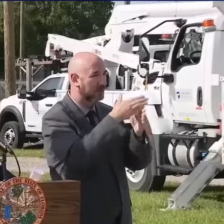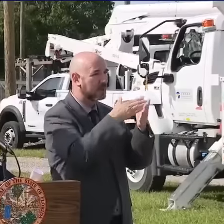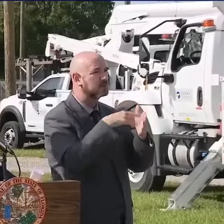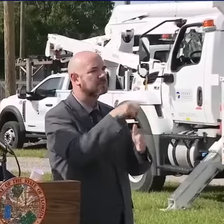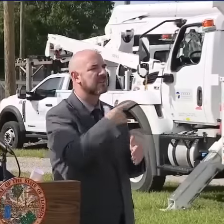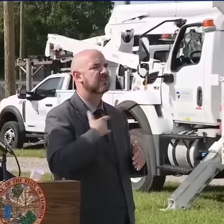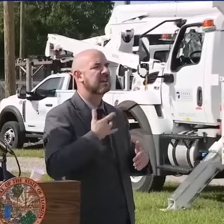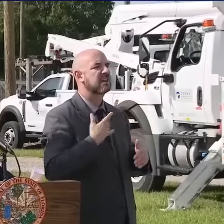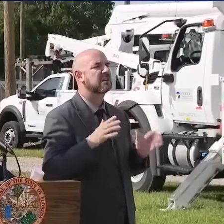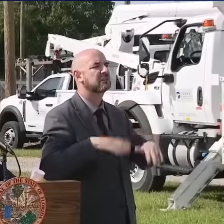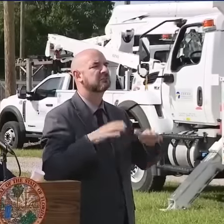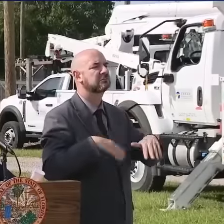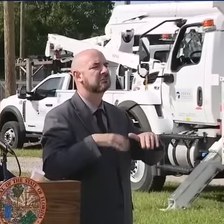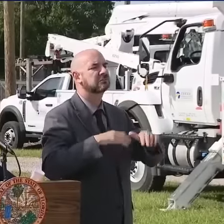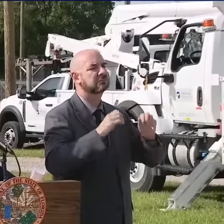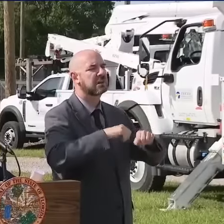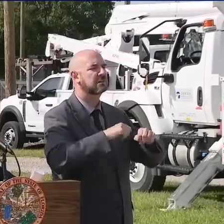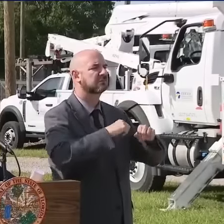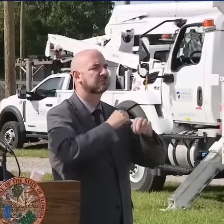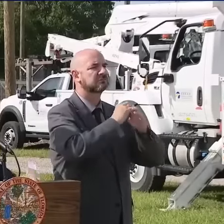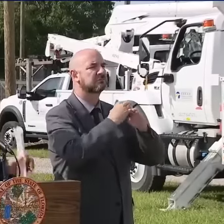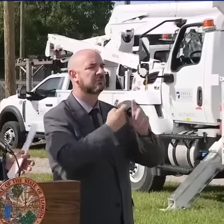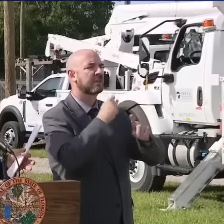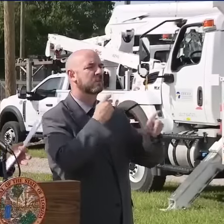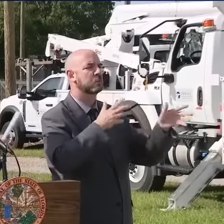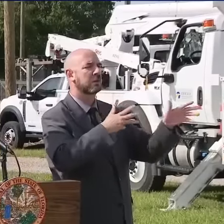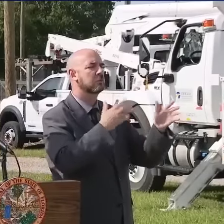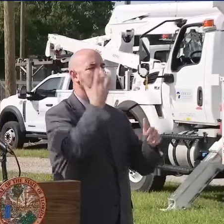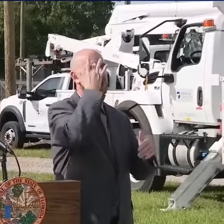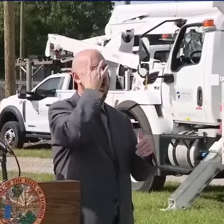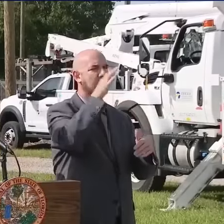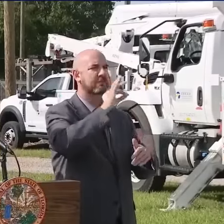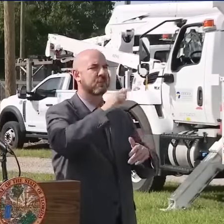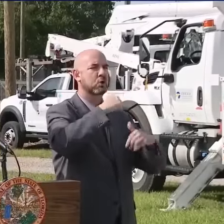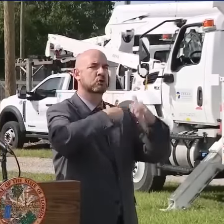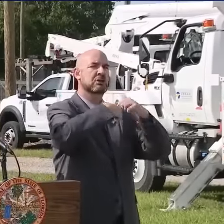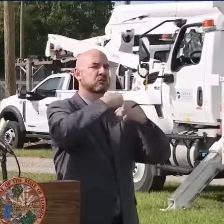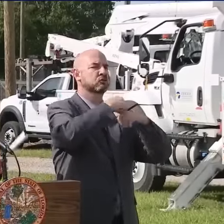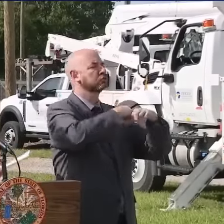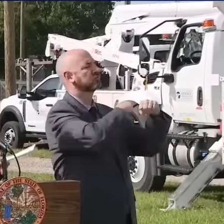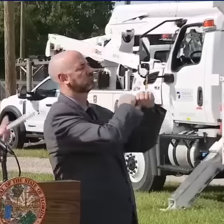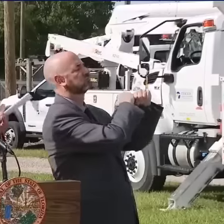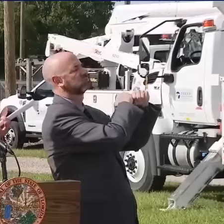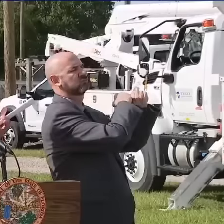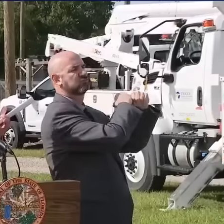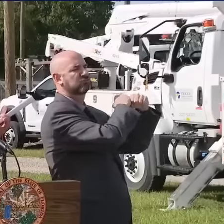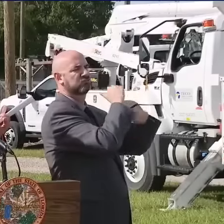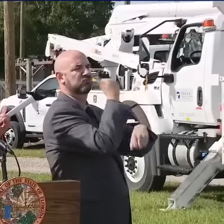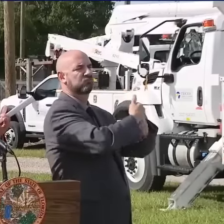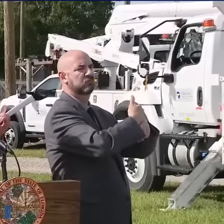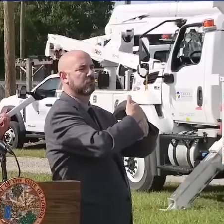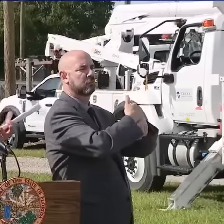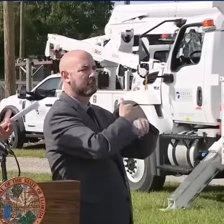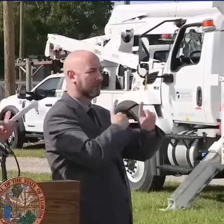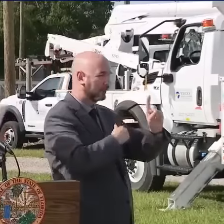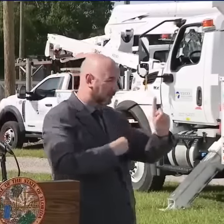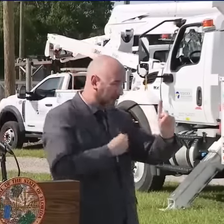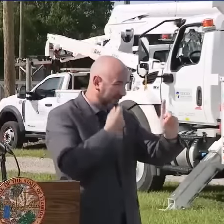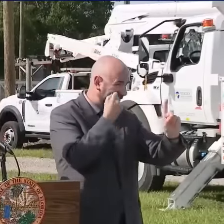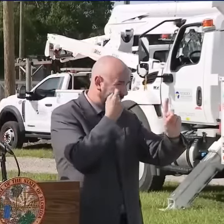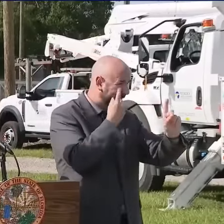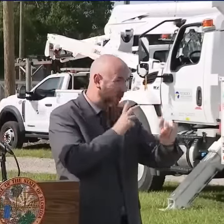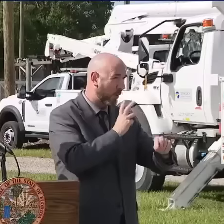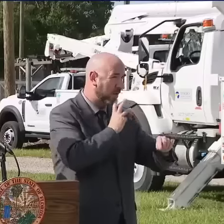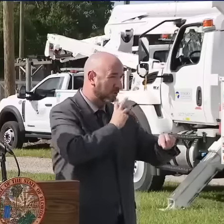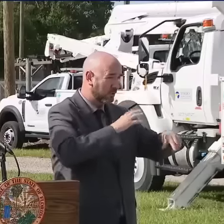have been built in modern times. But you run from the water, because if that water really does come crashing in, it's not a lot you can